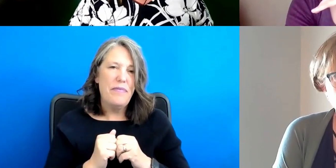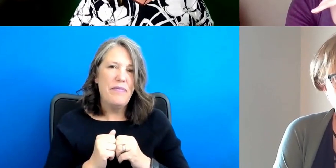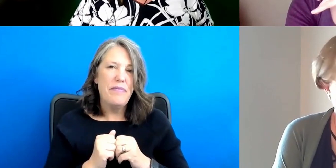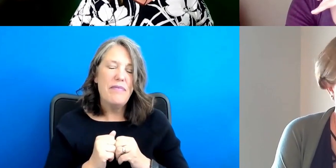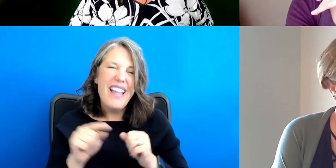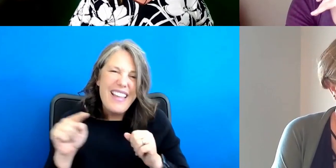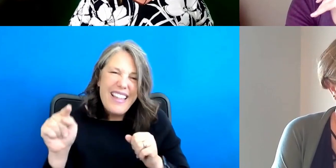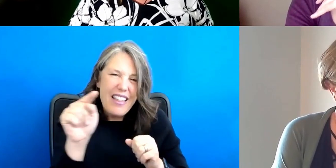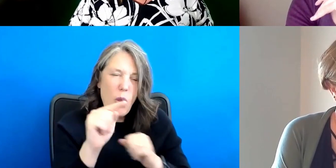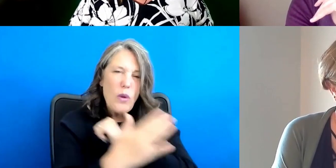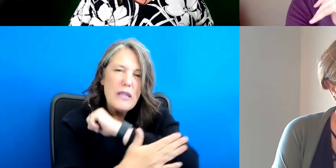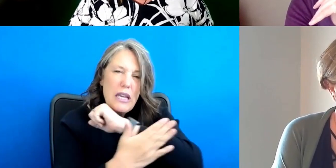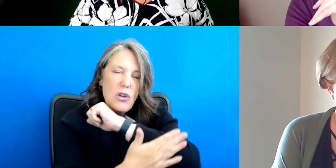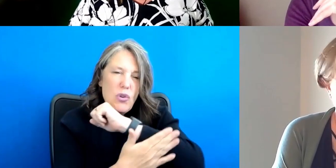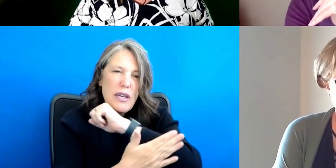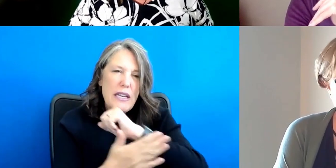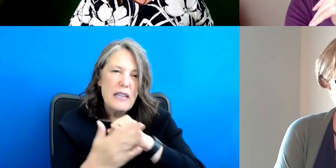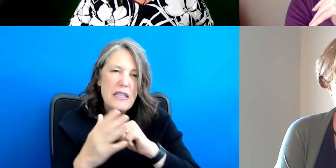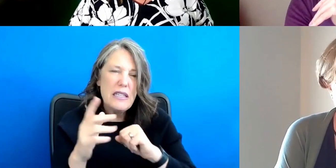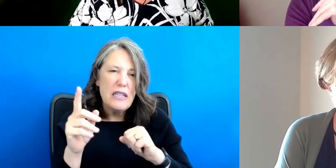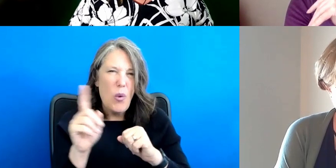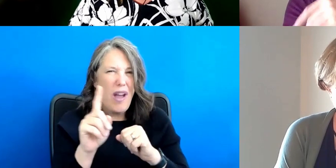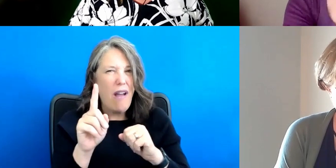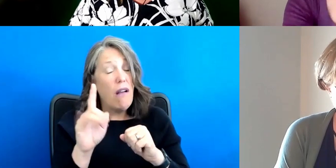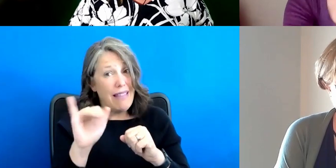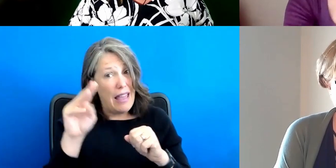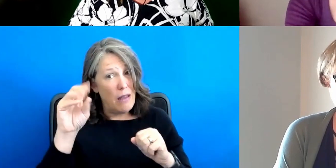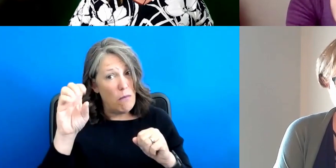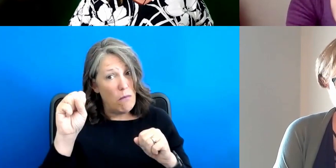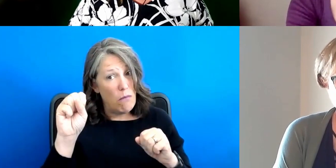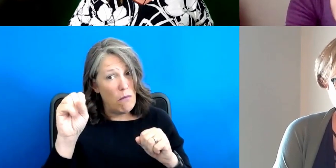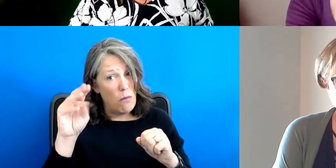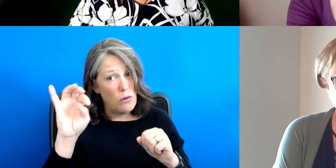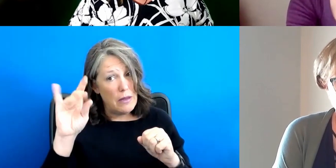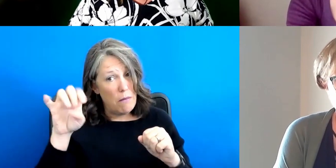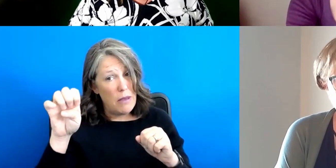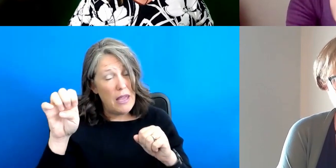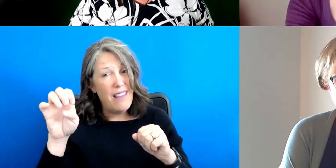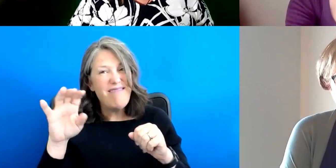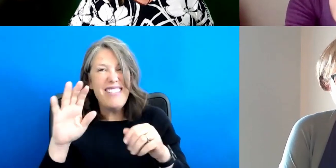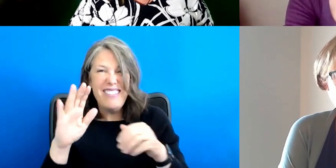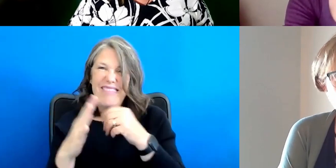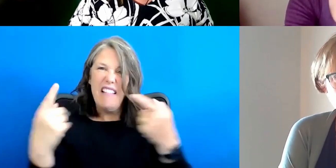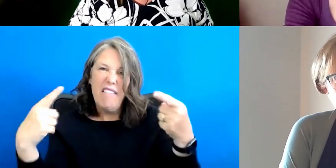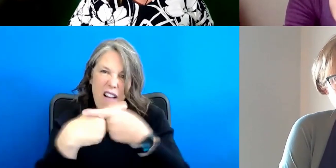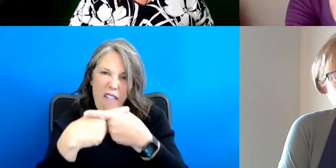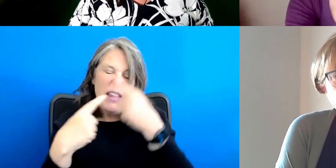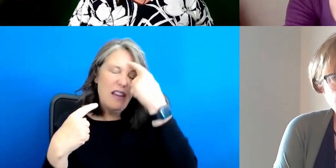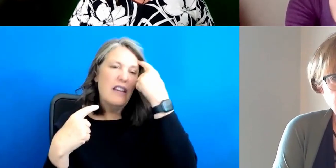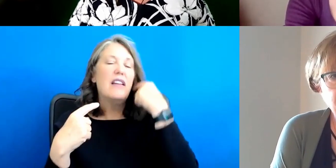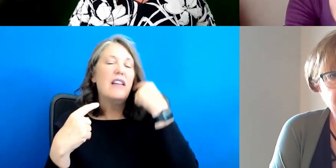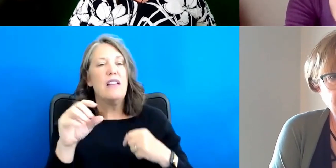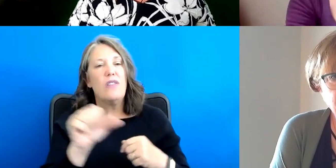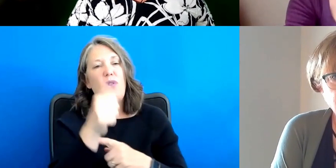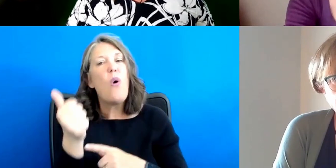countries where, uh, there's armed conflict like Mozambique and, and, you know, many, yeah. So the